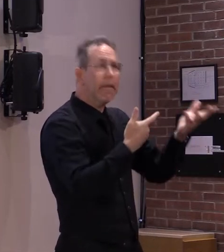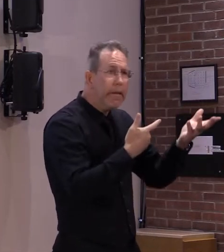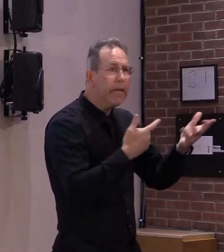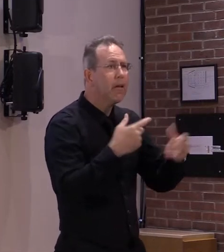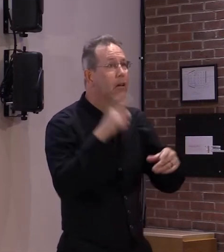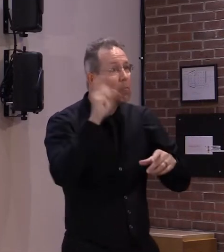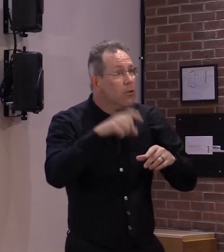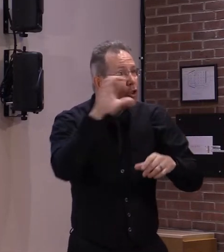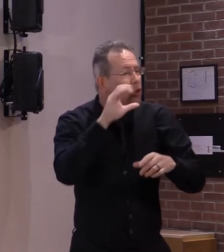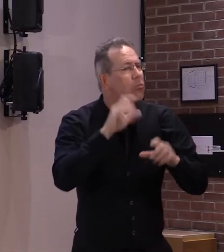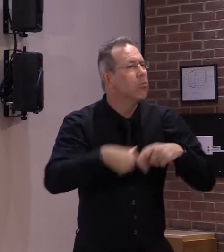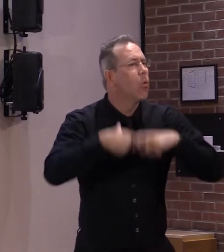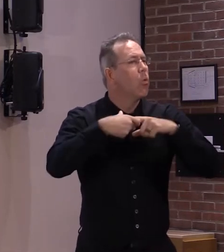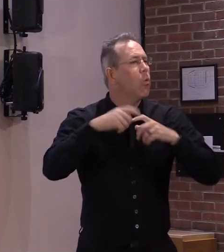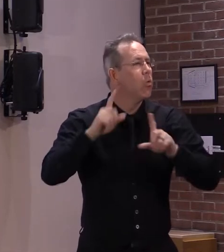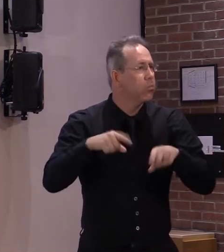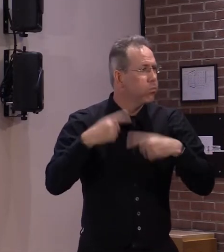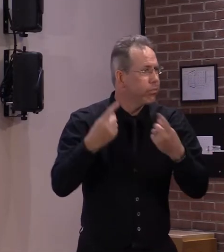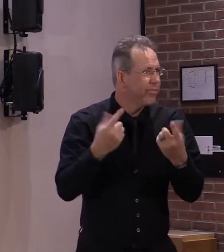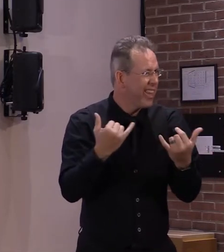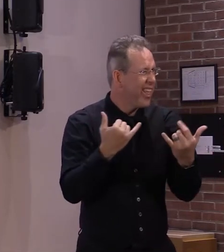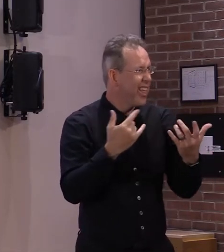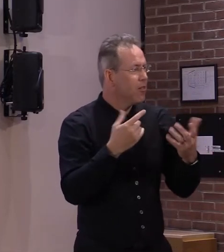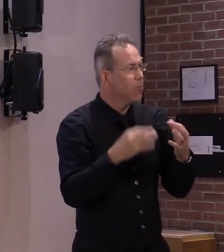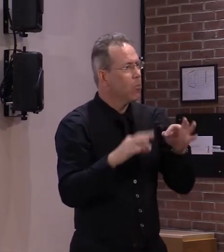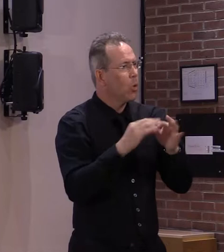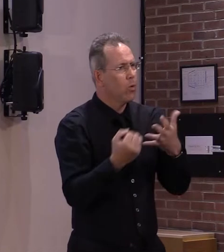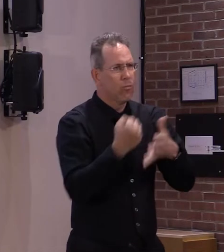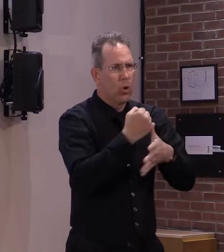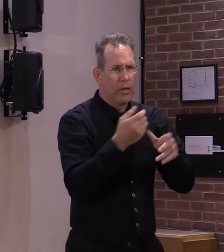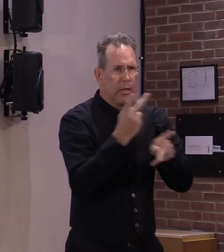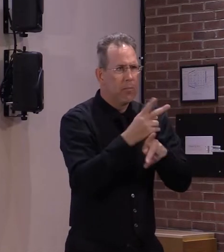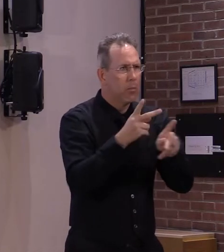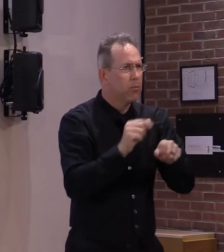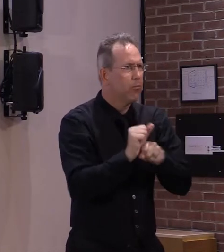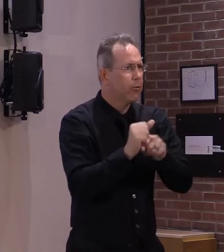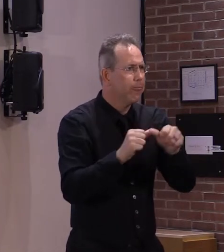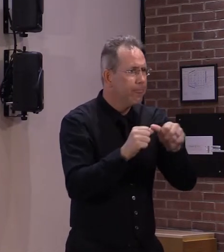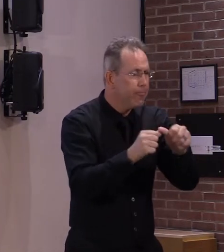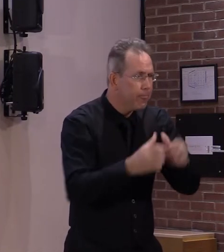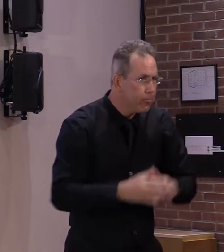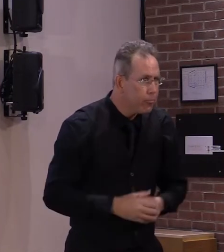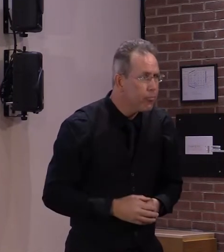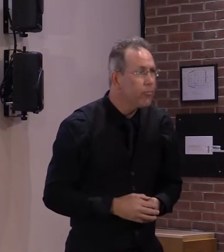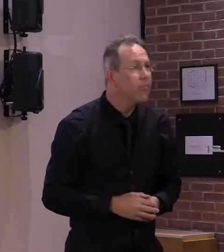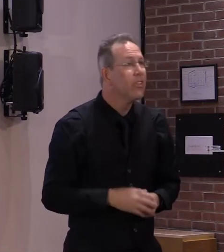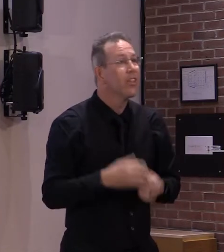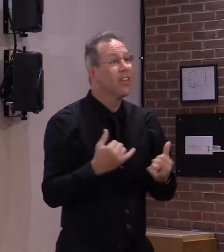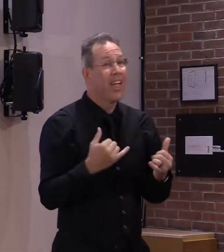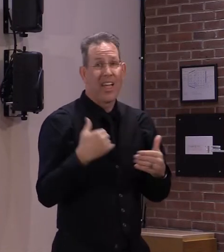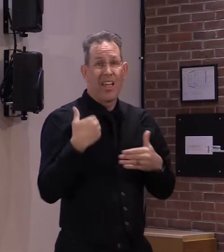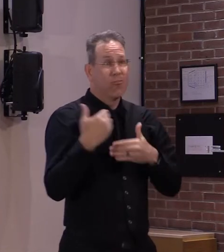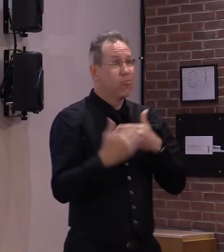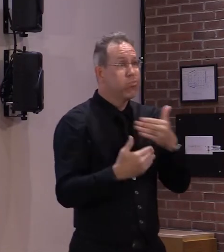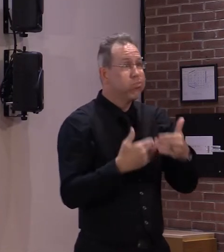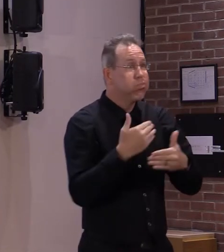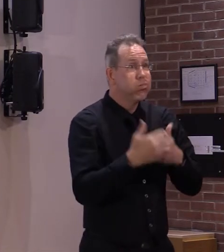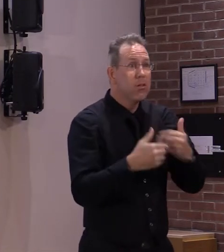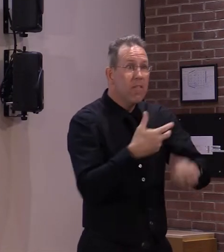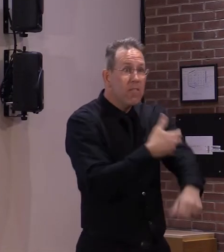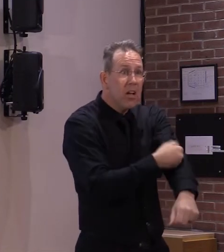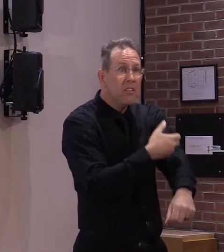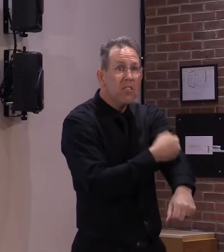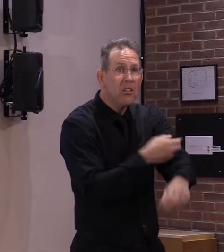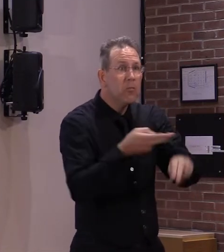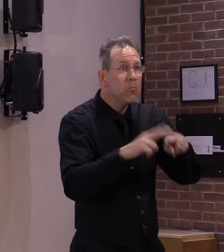Vermonters. While the Vermont Forward Plan is in place and moving forward and vaccine distribution continuing at a